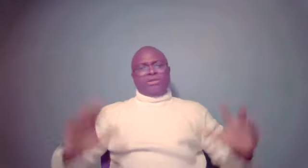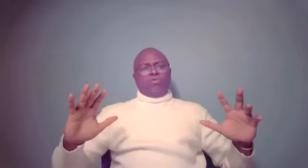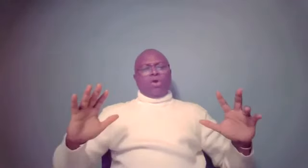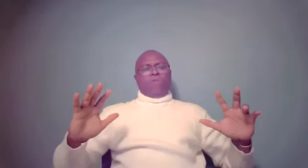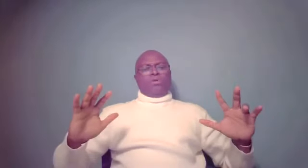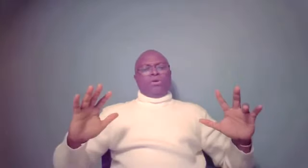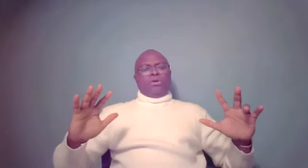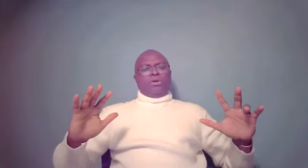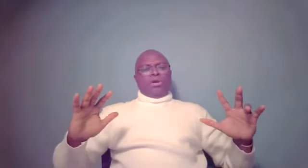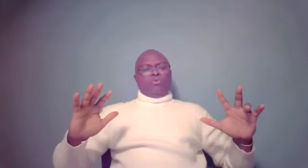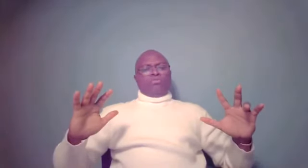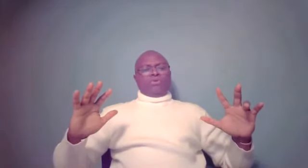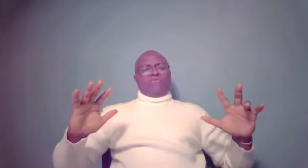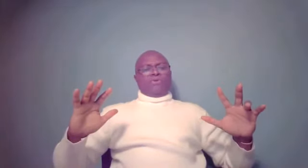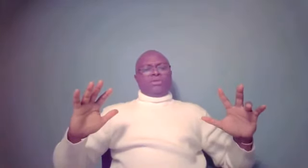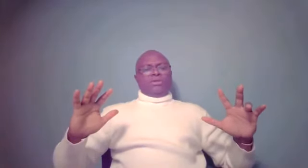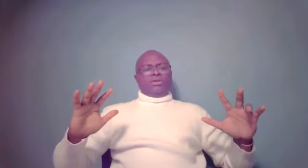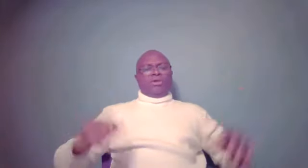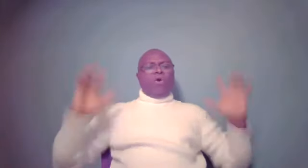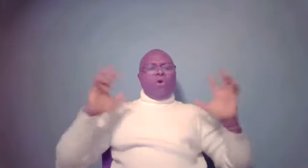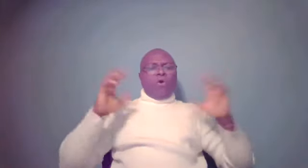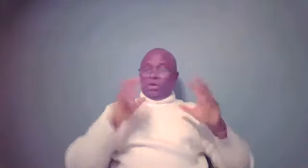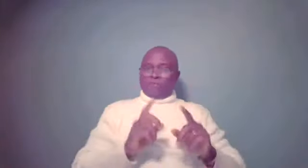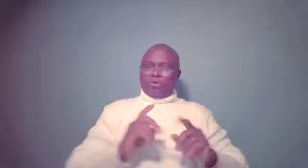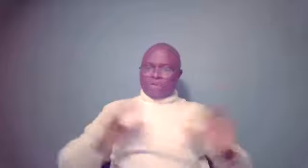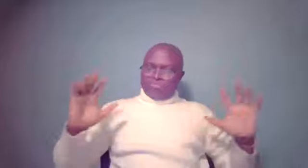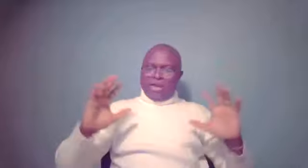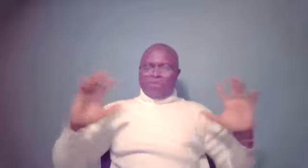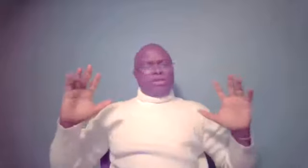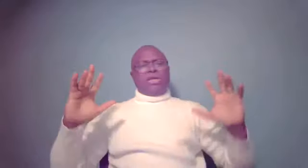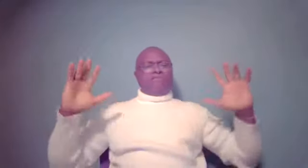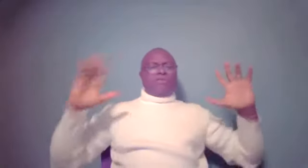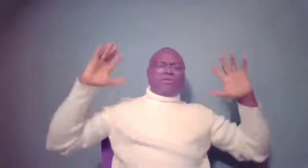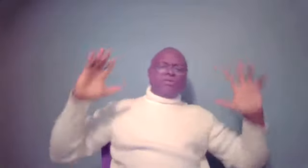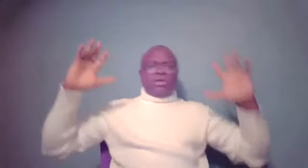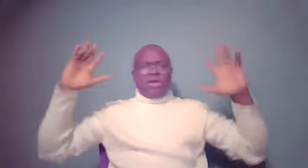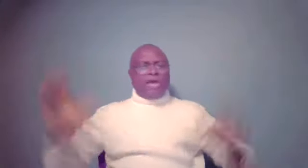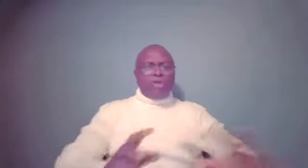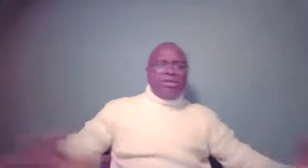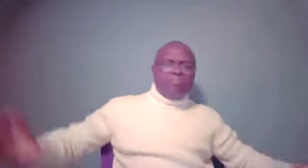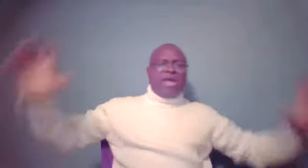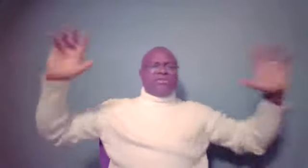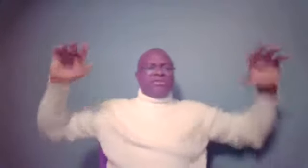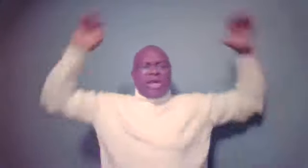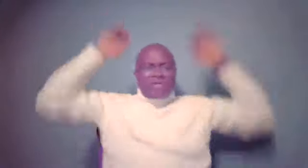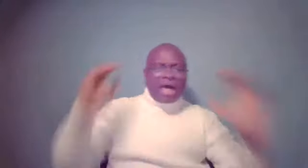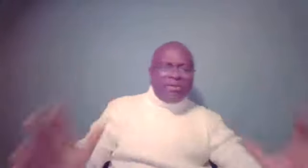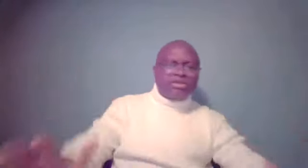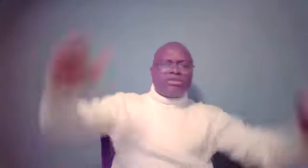Yet he woke up, and what was the first thing he did? Oh, of course, I like what he did. The first thing he said, he anointed the place and says, ah, this is,